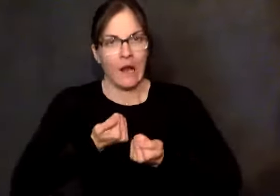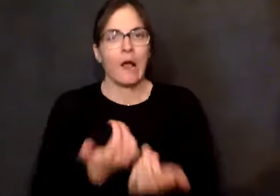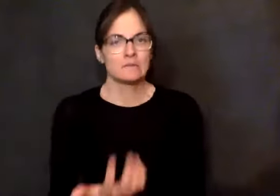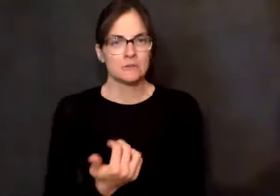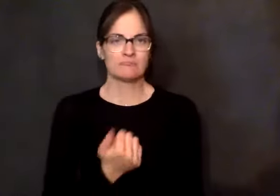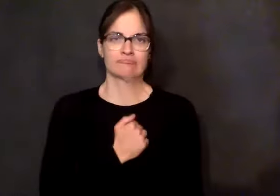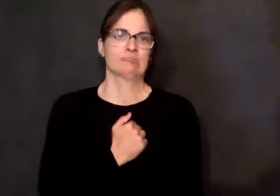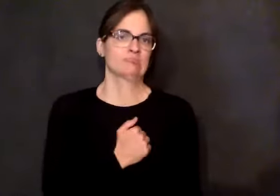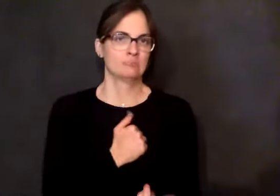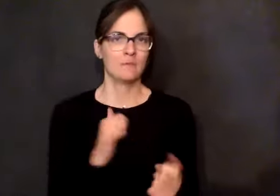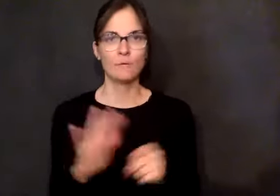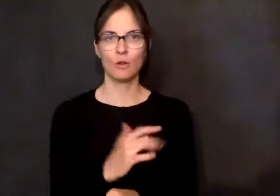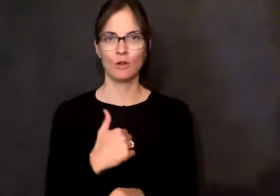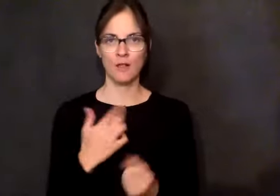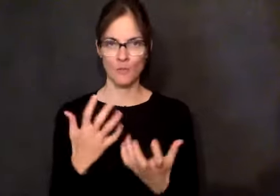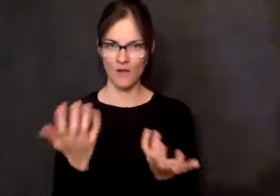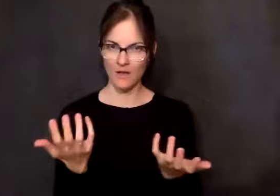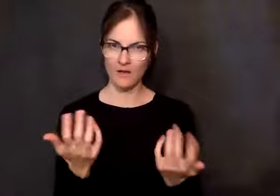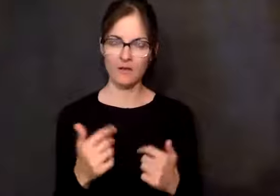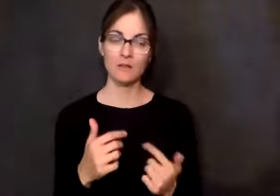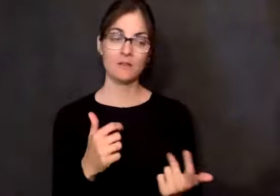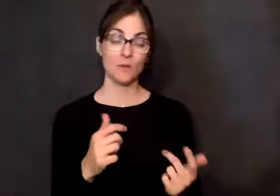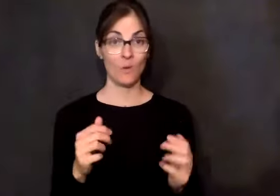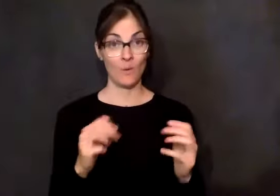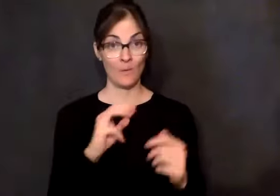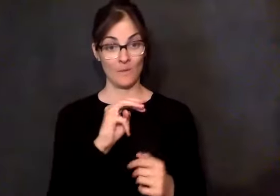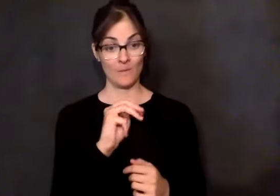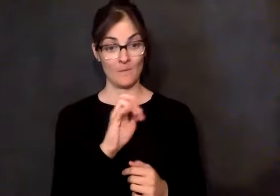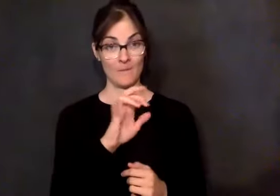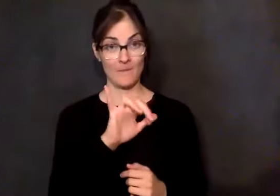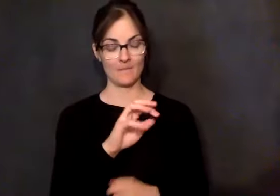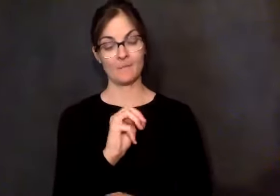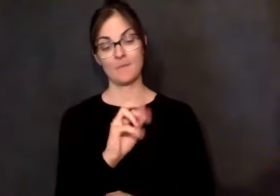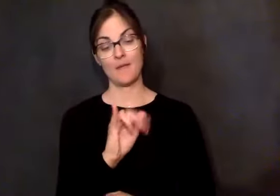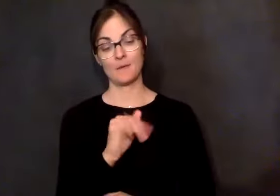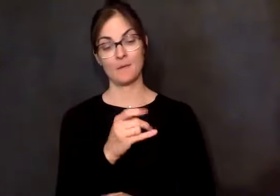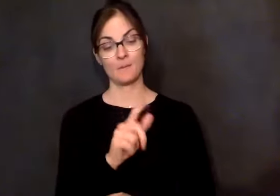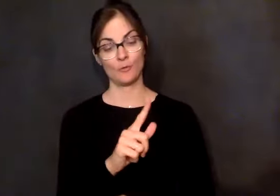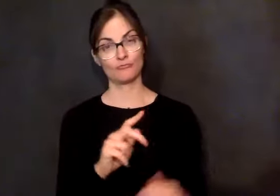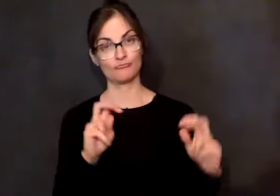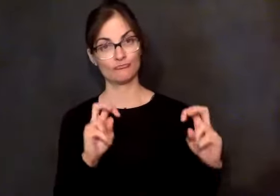And so, you know, Mary Pearl's kind of sitting there. at one point, one of the questions was, you know, list your fears.